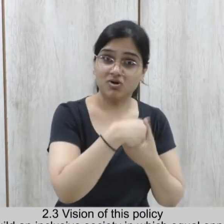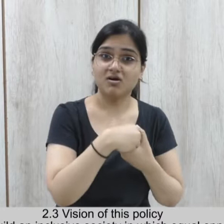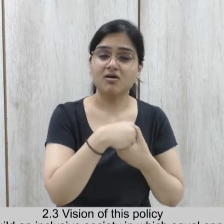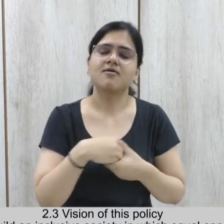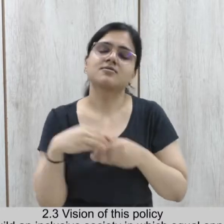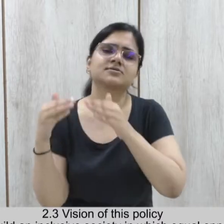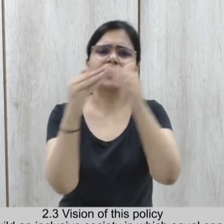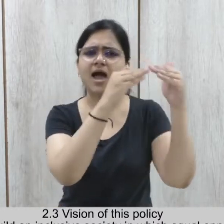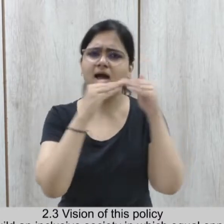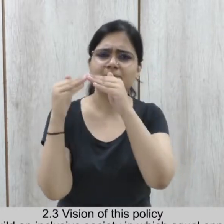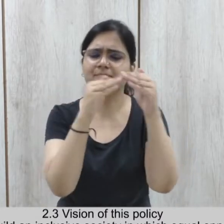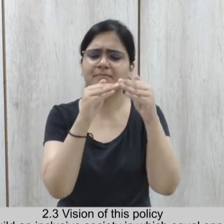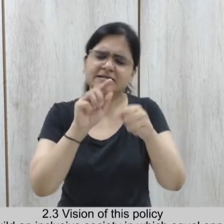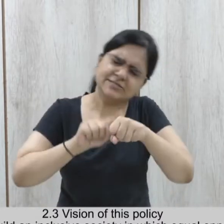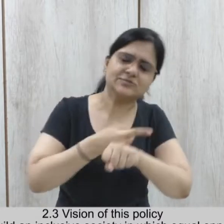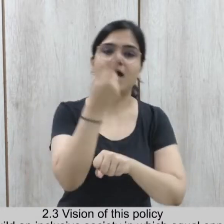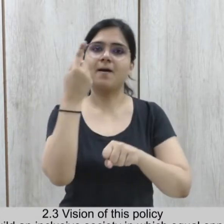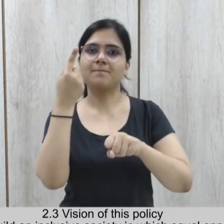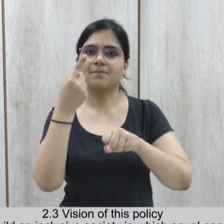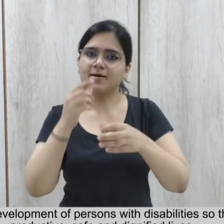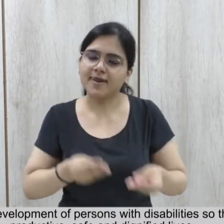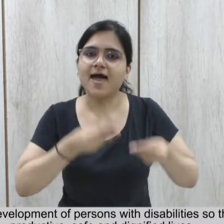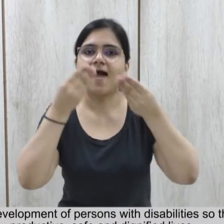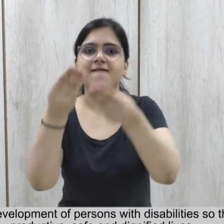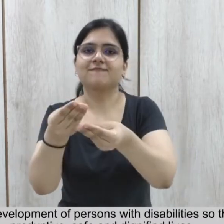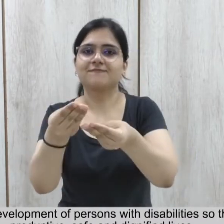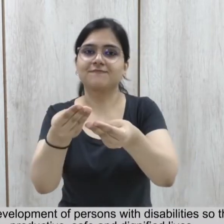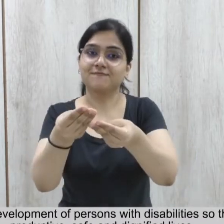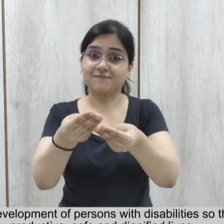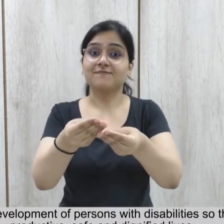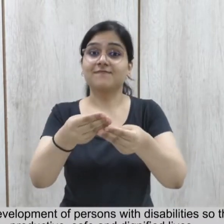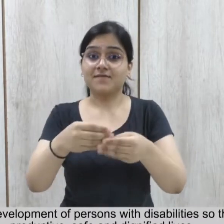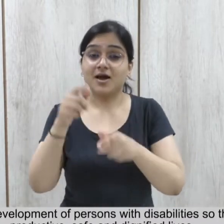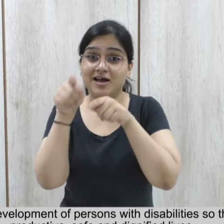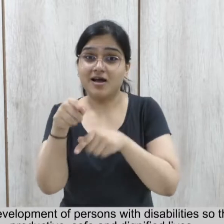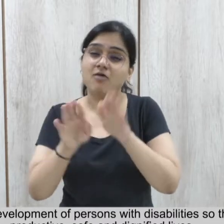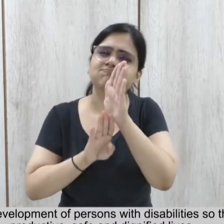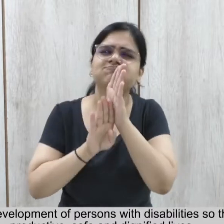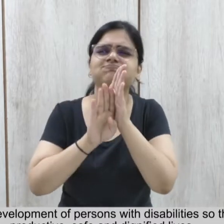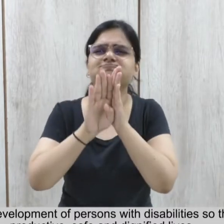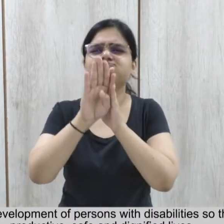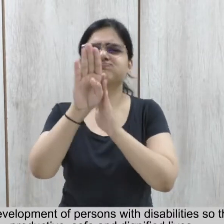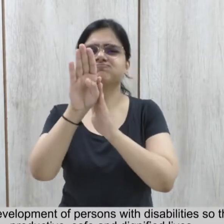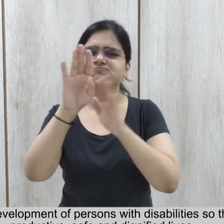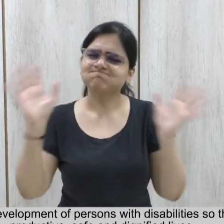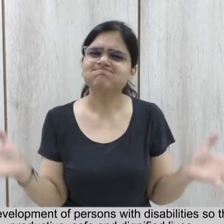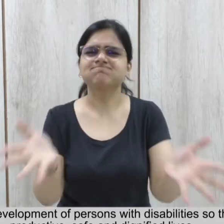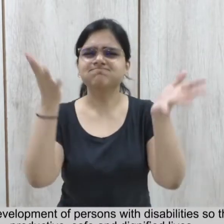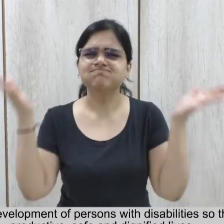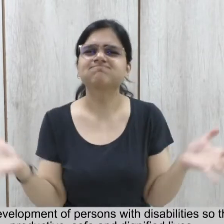opportunities are provided for the growth and development of persons with disabilities